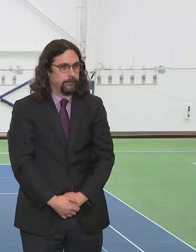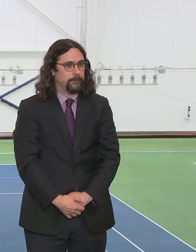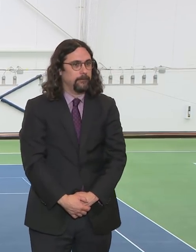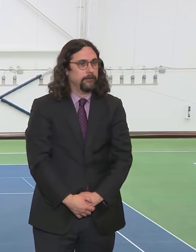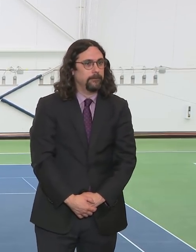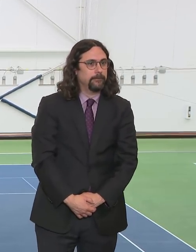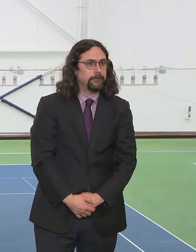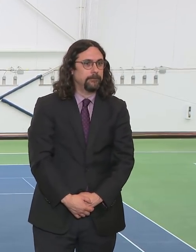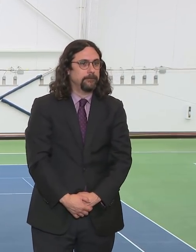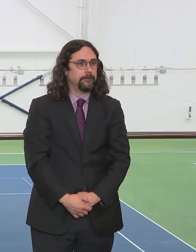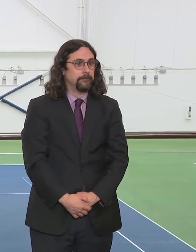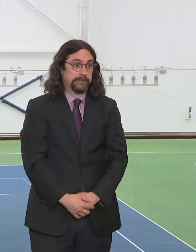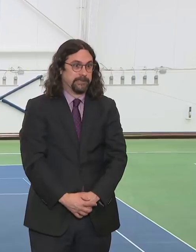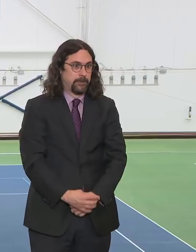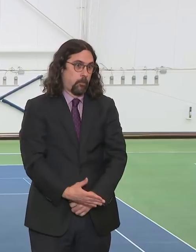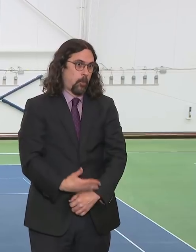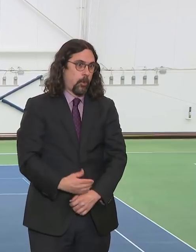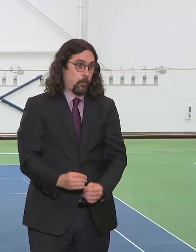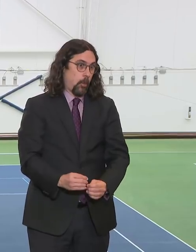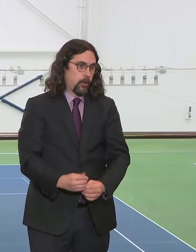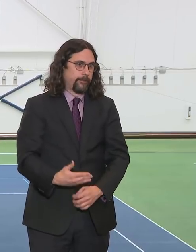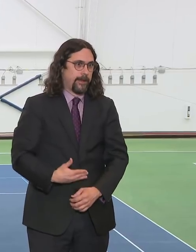save lives.